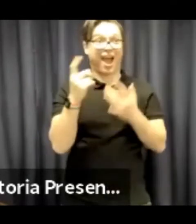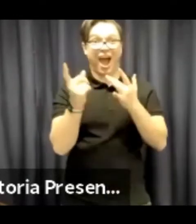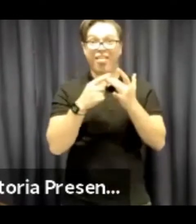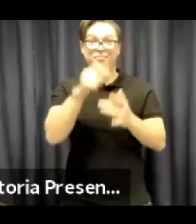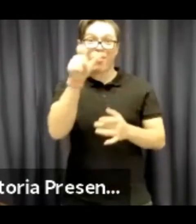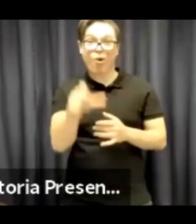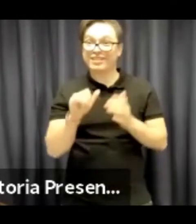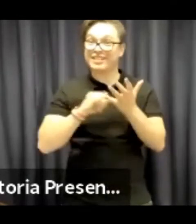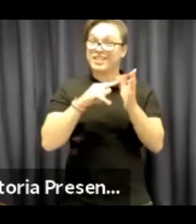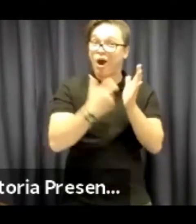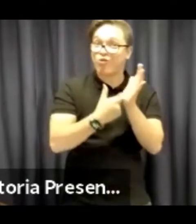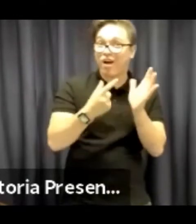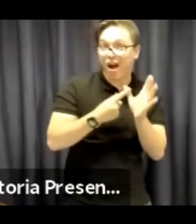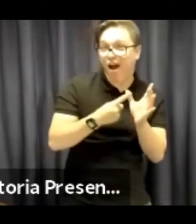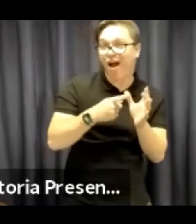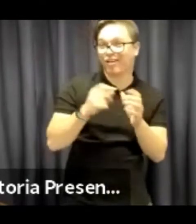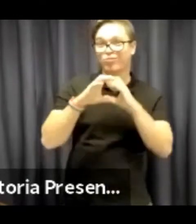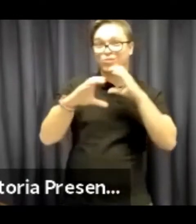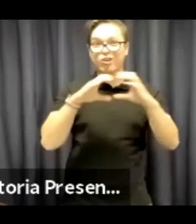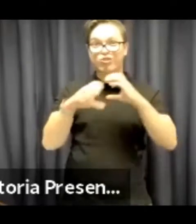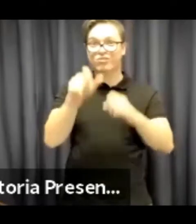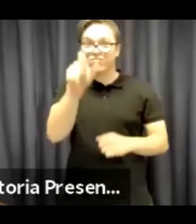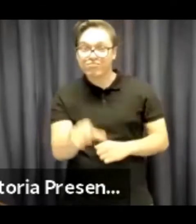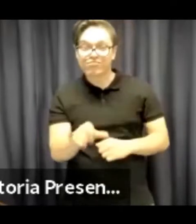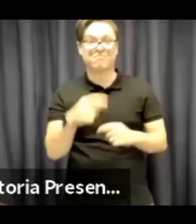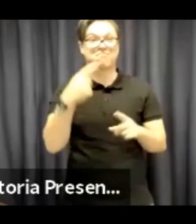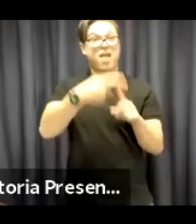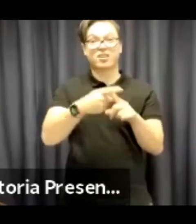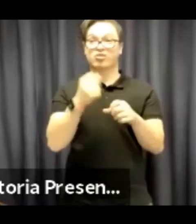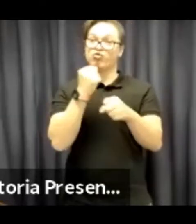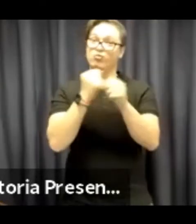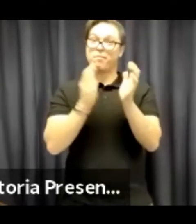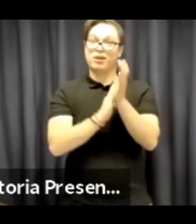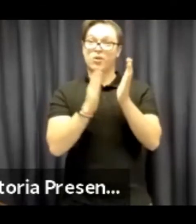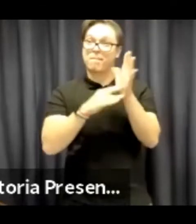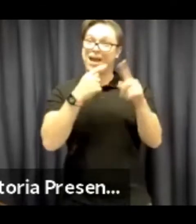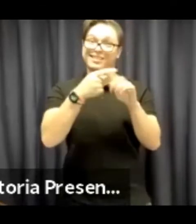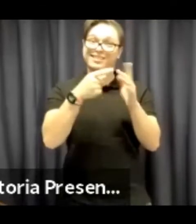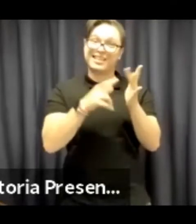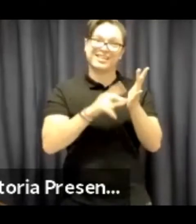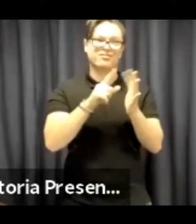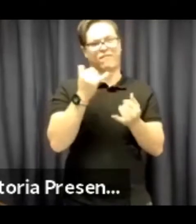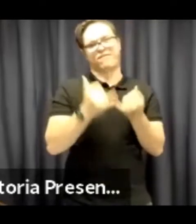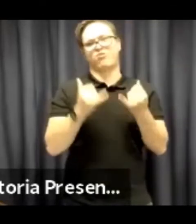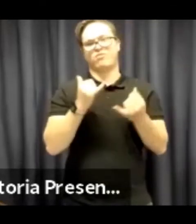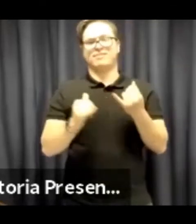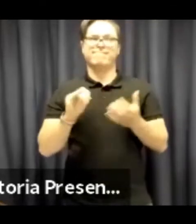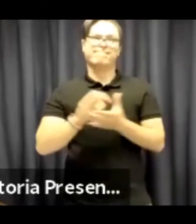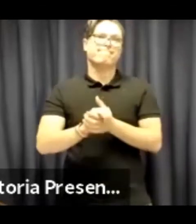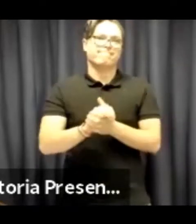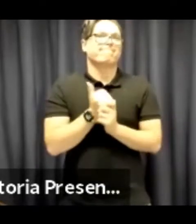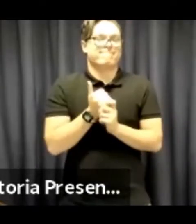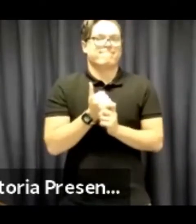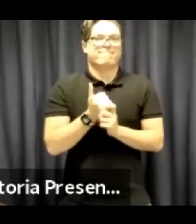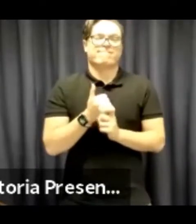of working with staff. We had an additional cost person Sarah jump on board and also the general manager Maxine.